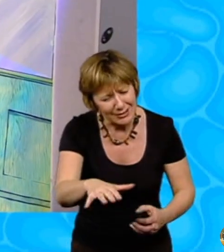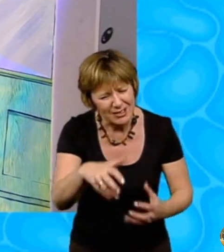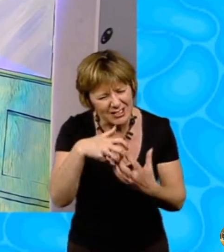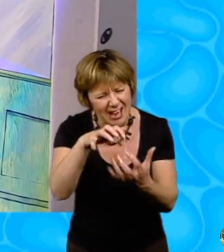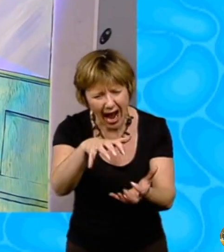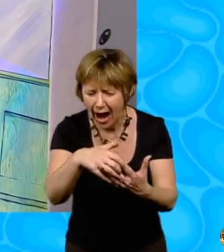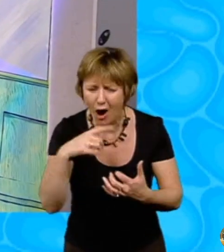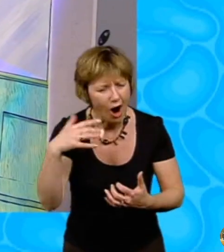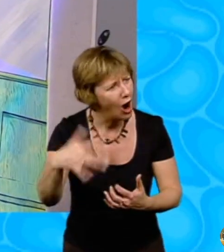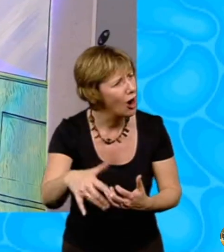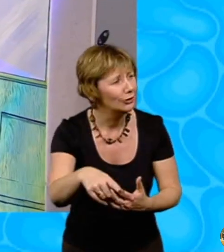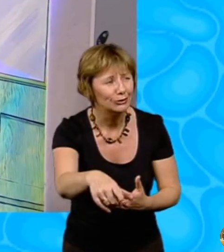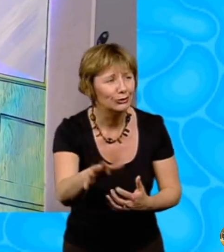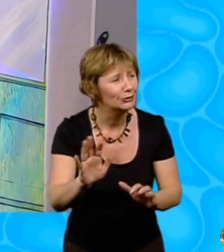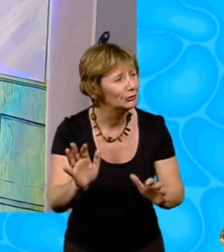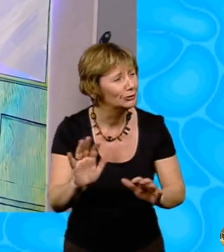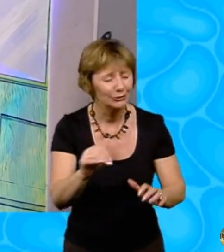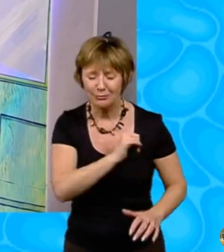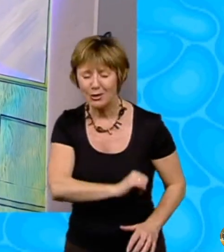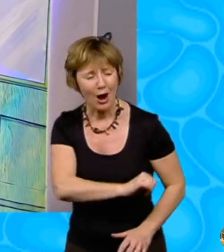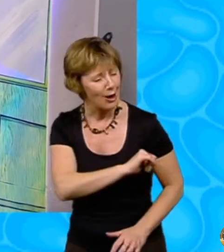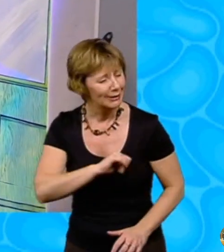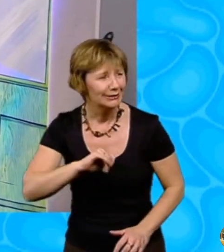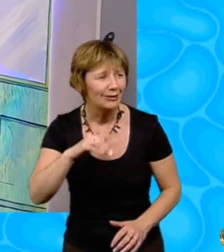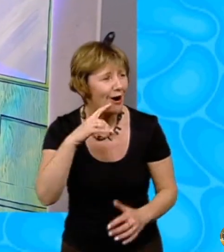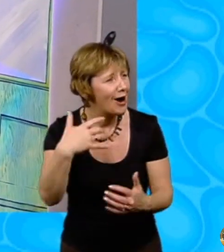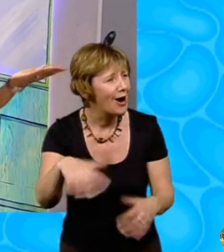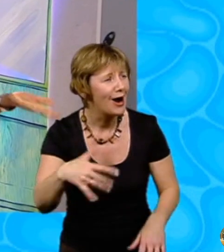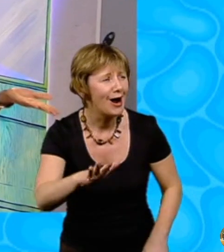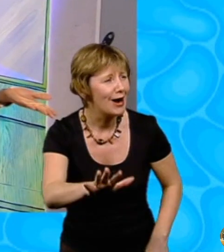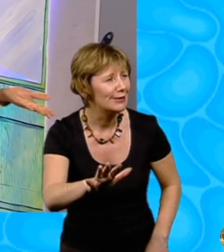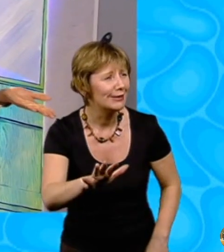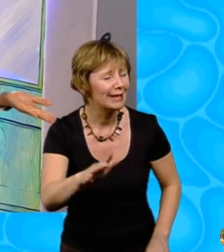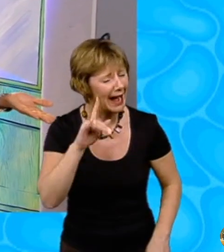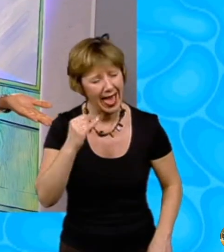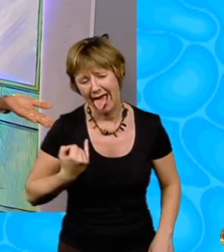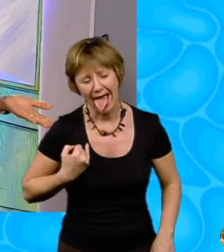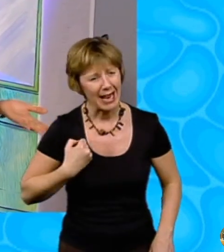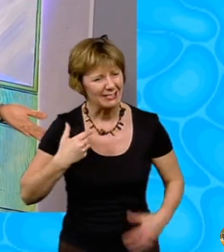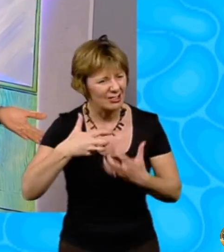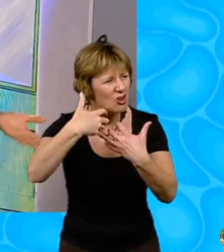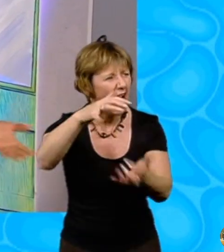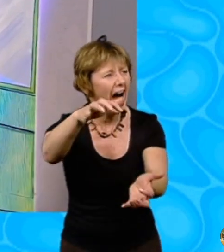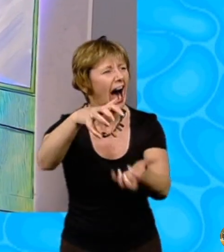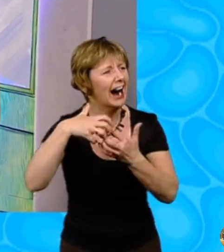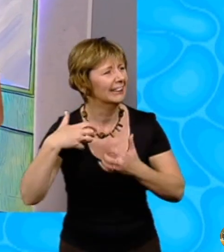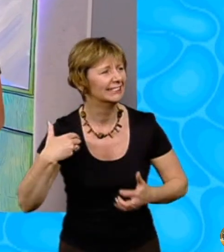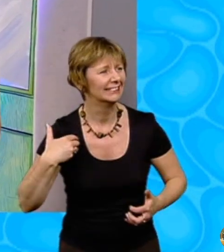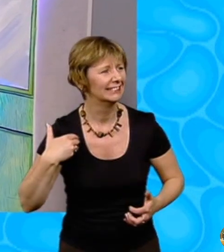I'm not going to hurt you. I promise, Miss Porter told me. I can't help being a dragon. Well, you wouldn't